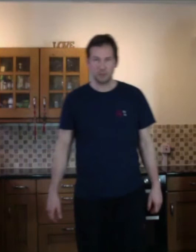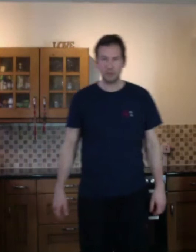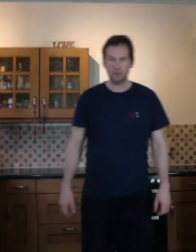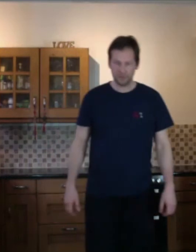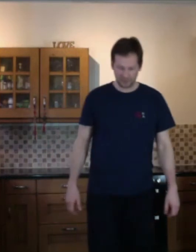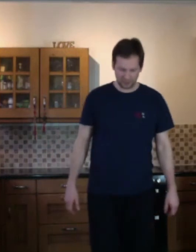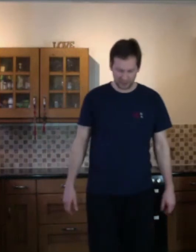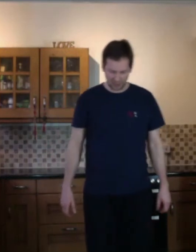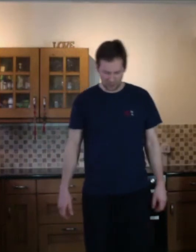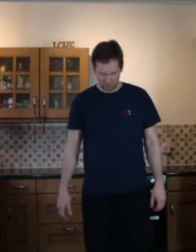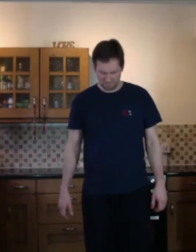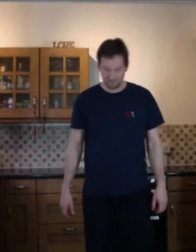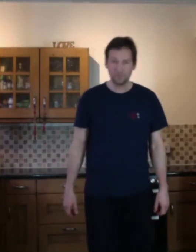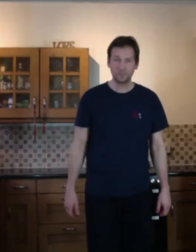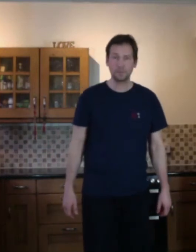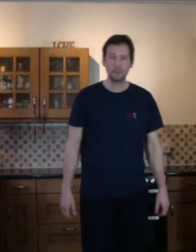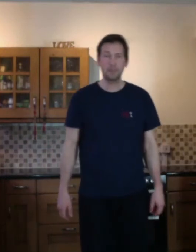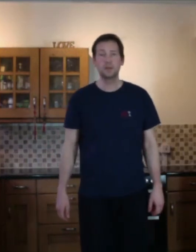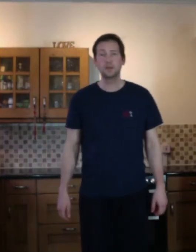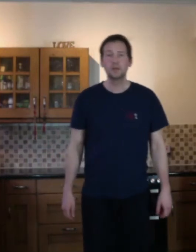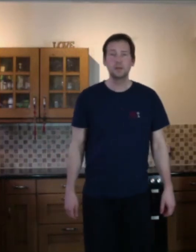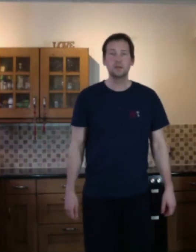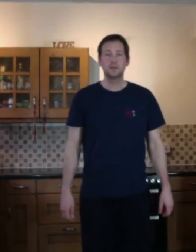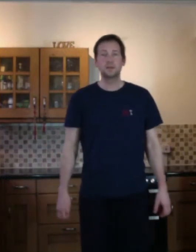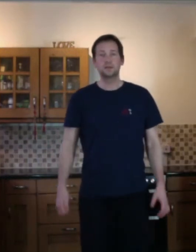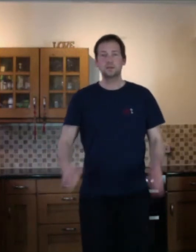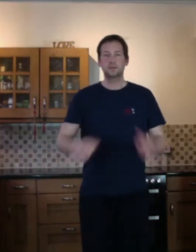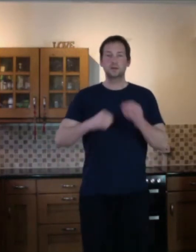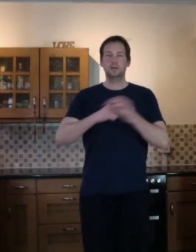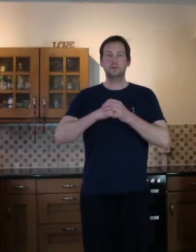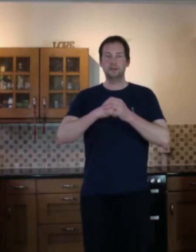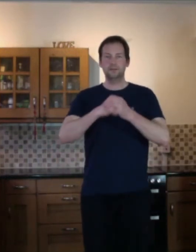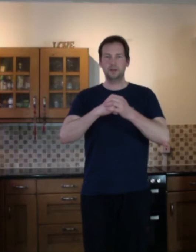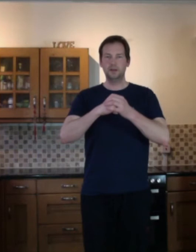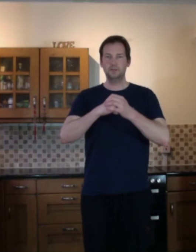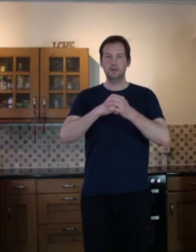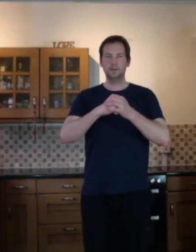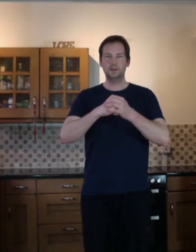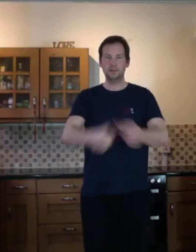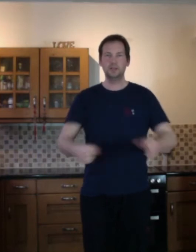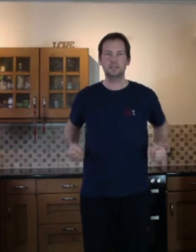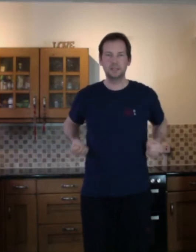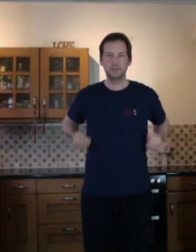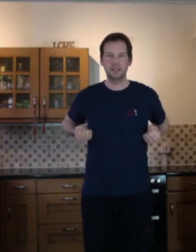I go through this pretty slow, so get ready for a bit of a nice deep stance